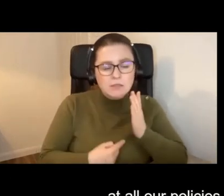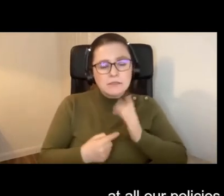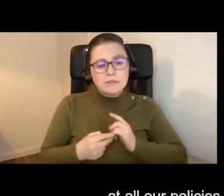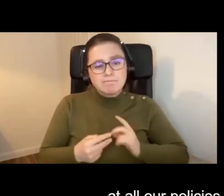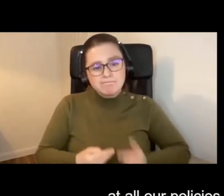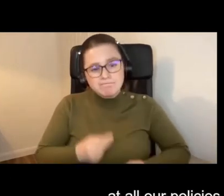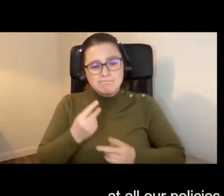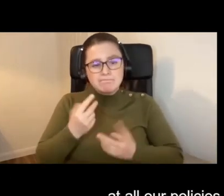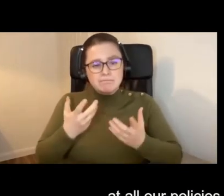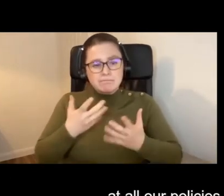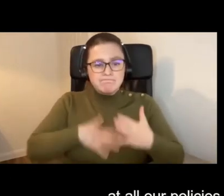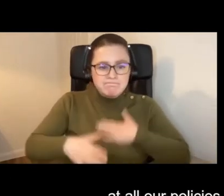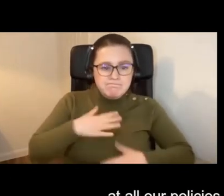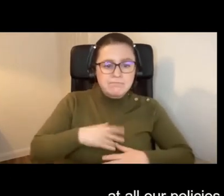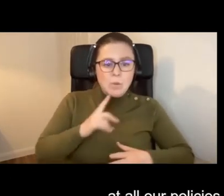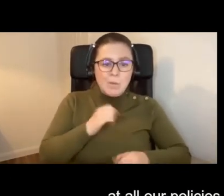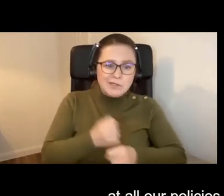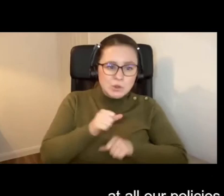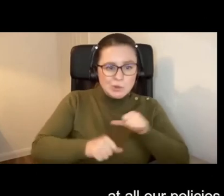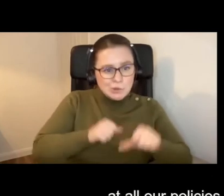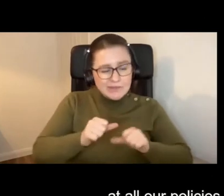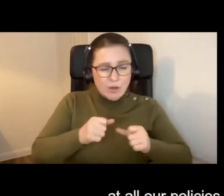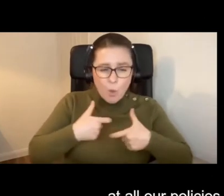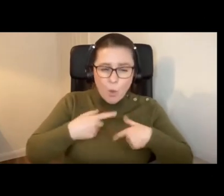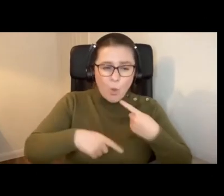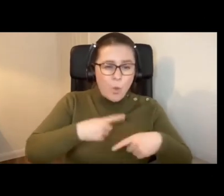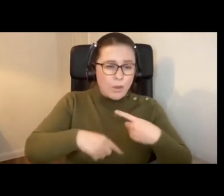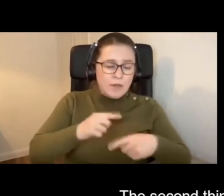ways of doing things on a constant basis.